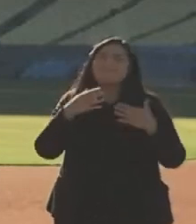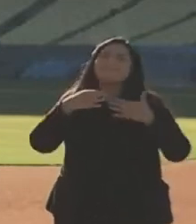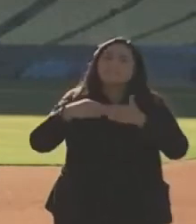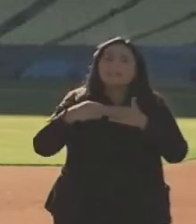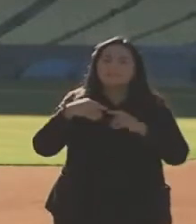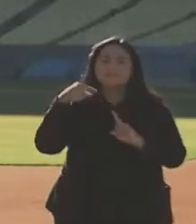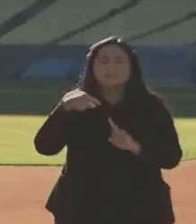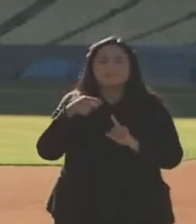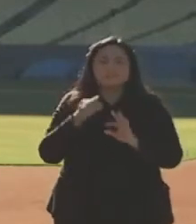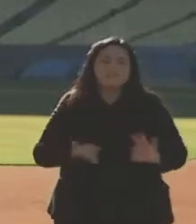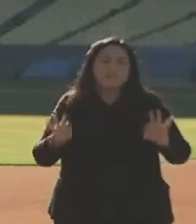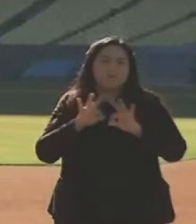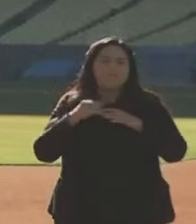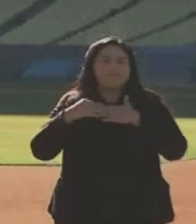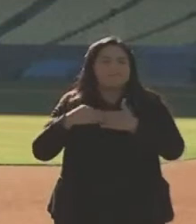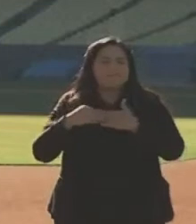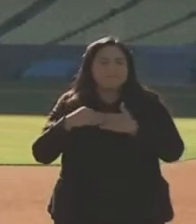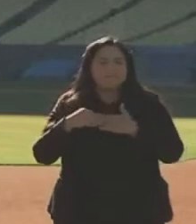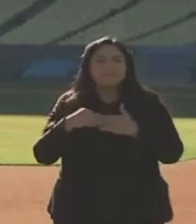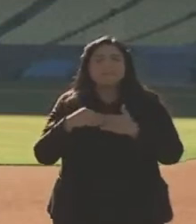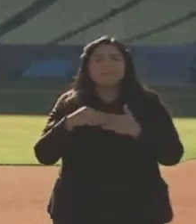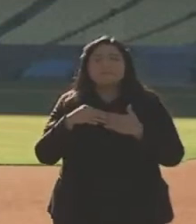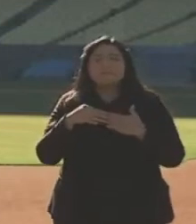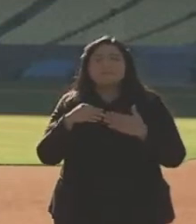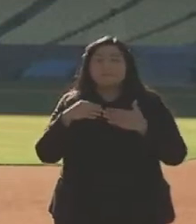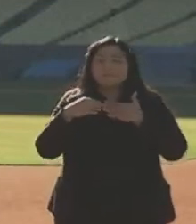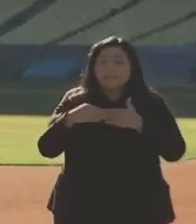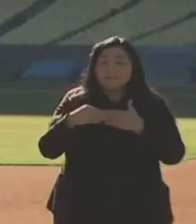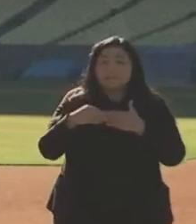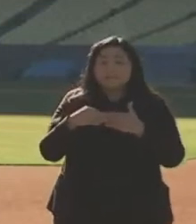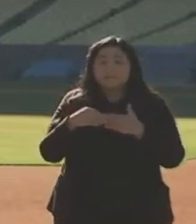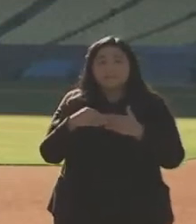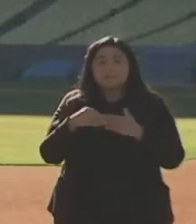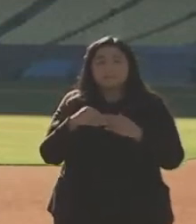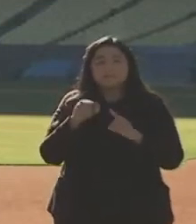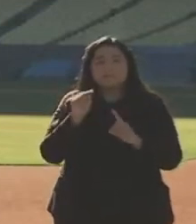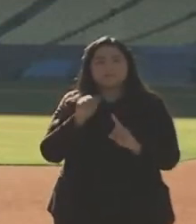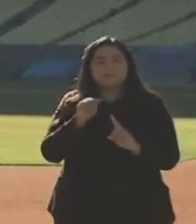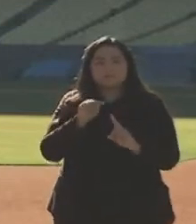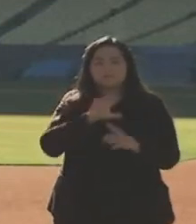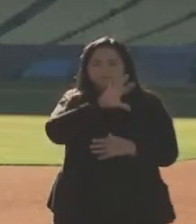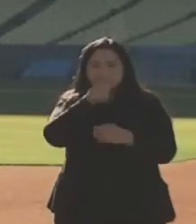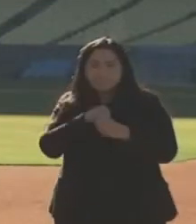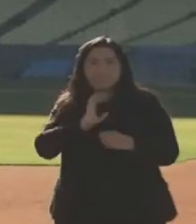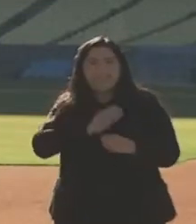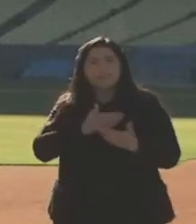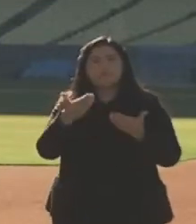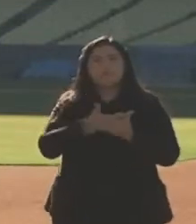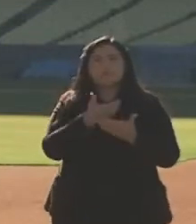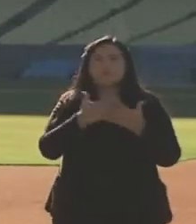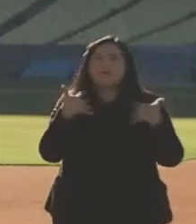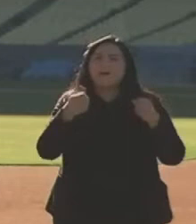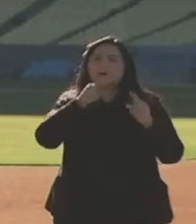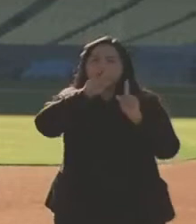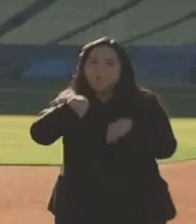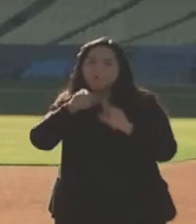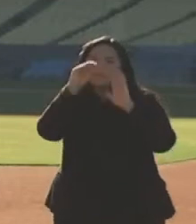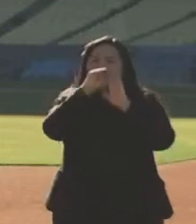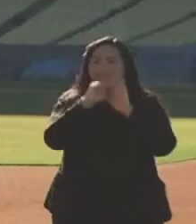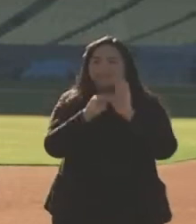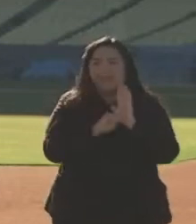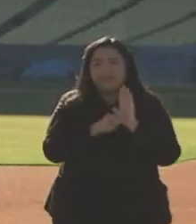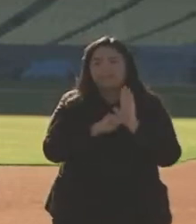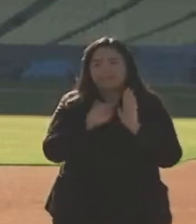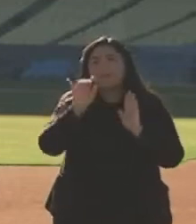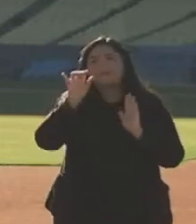and that flexibility has now been provided in these updated health orders and the guidelines we put out, and that includes teachers.